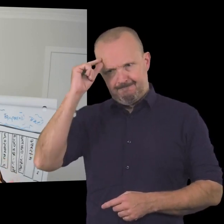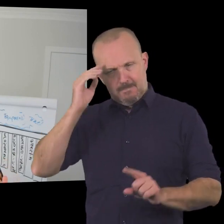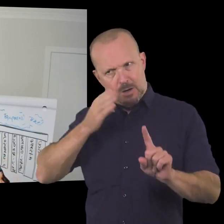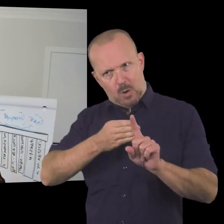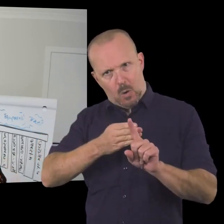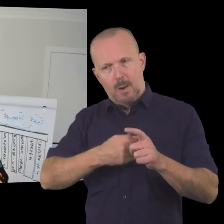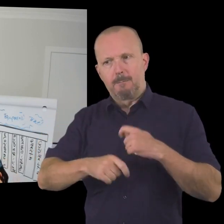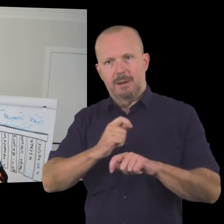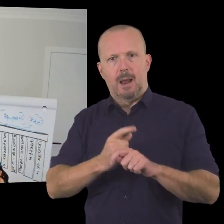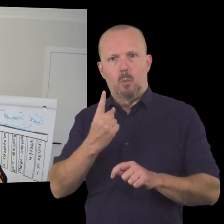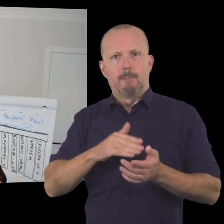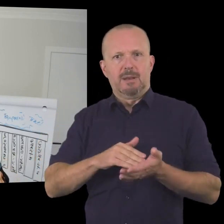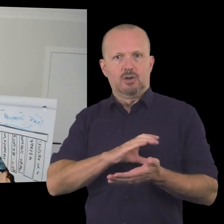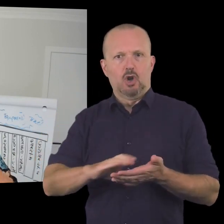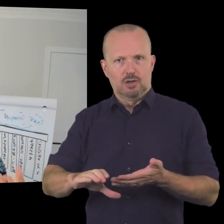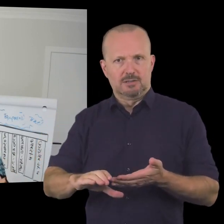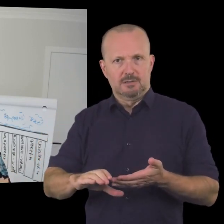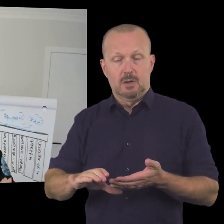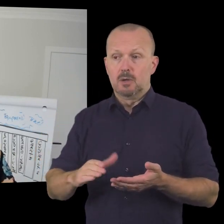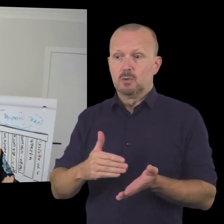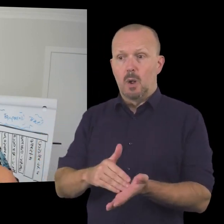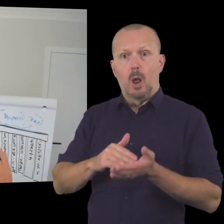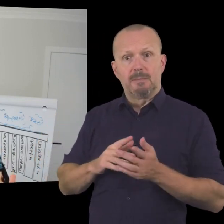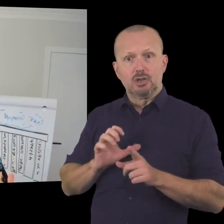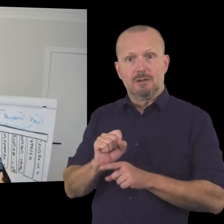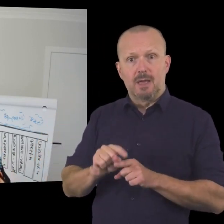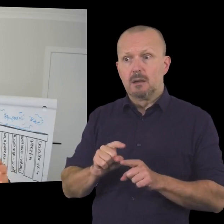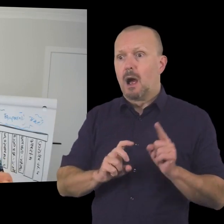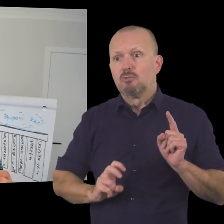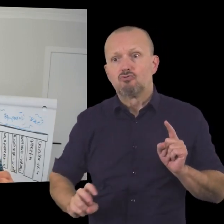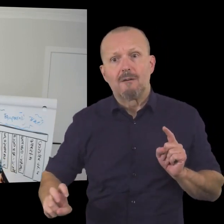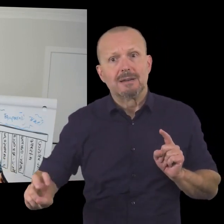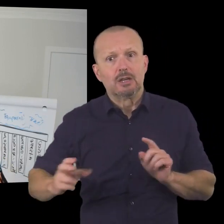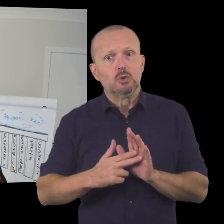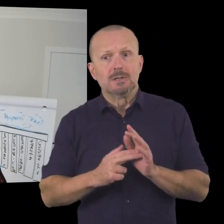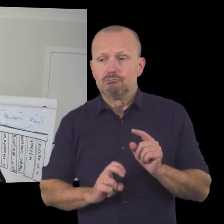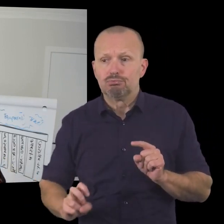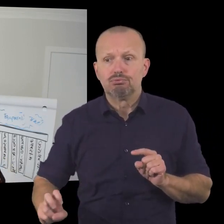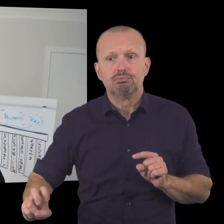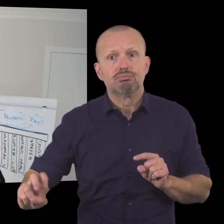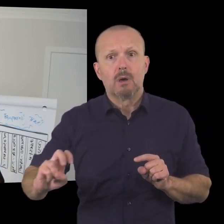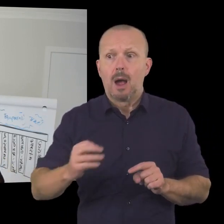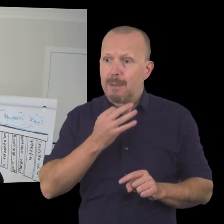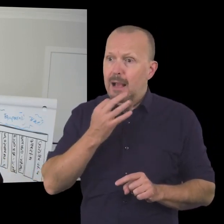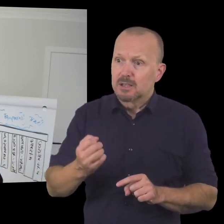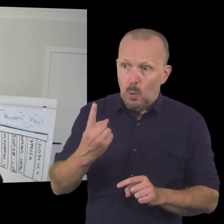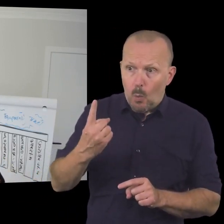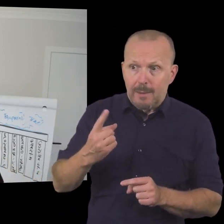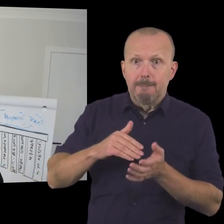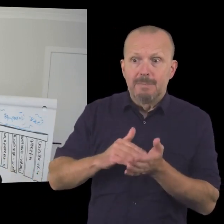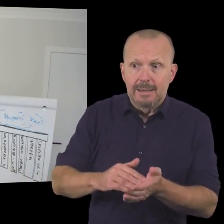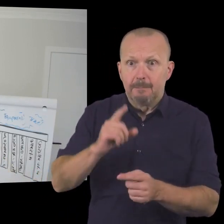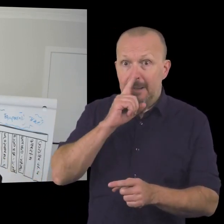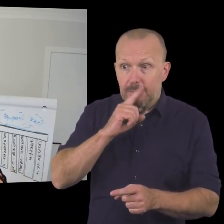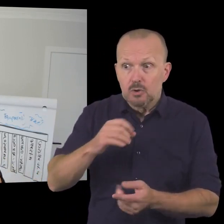becoming a millionaire and in order to help me achieve that goal i'm traveling uh the country and i'm asking one million people to donate one dollar